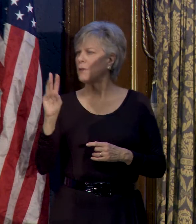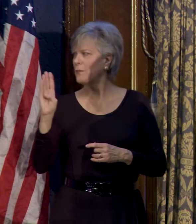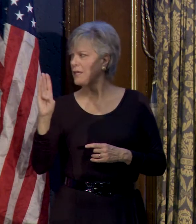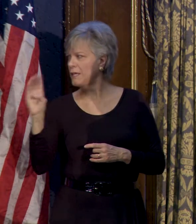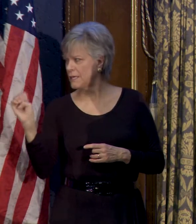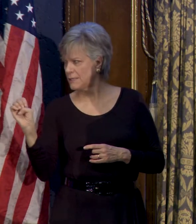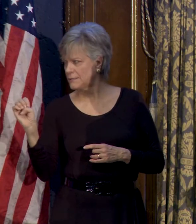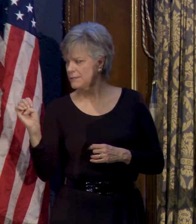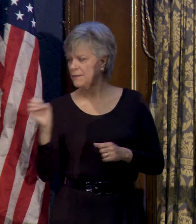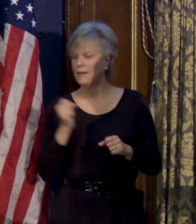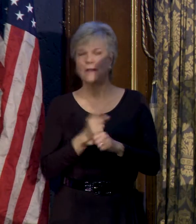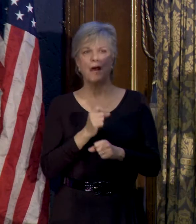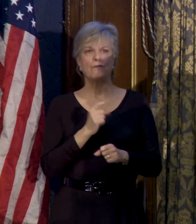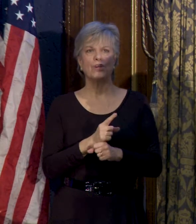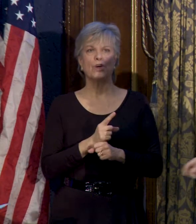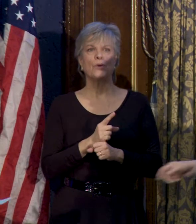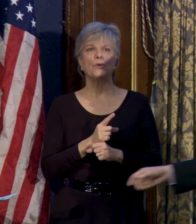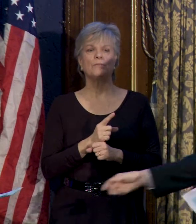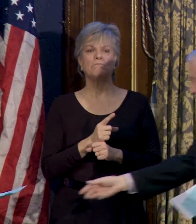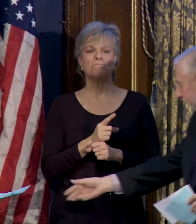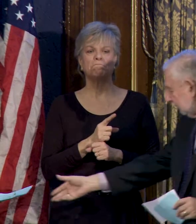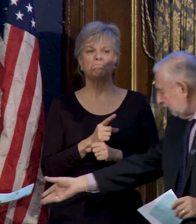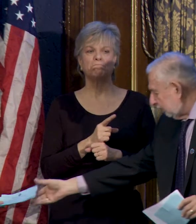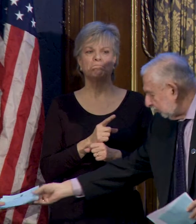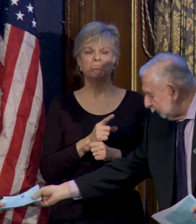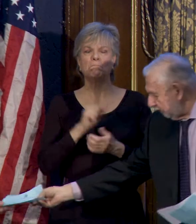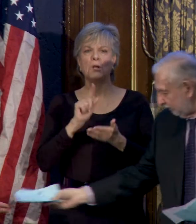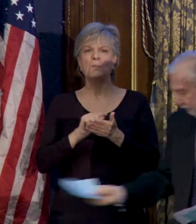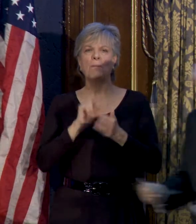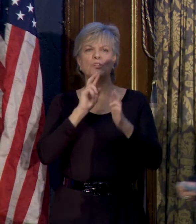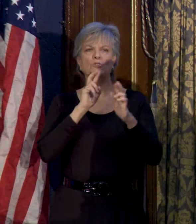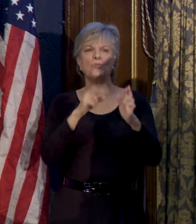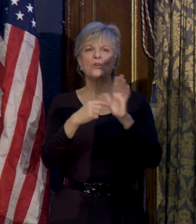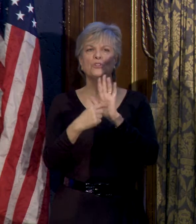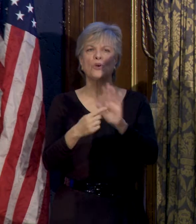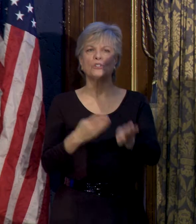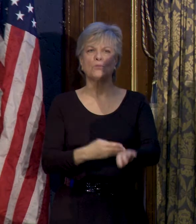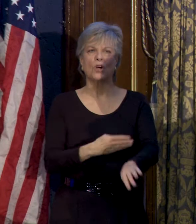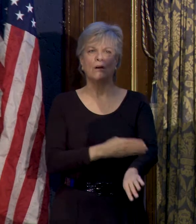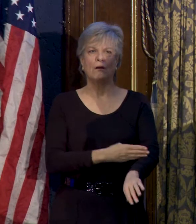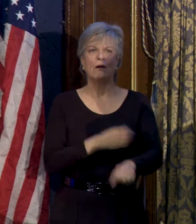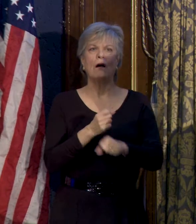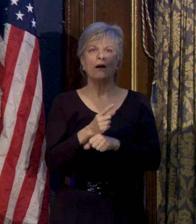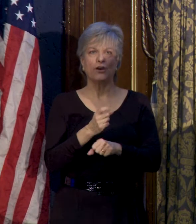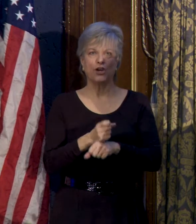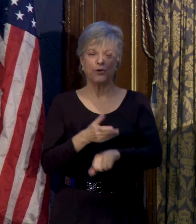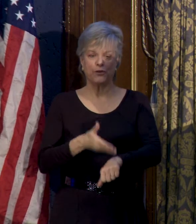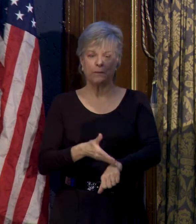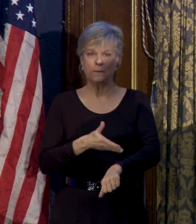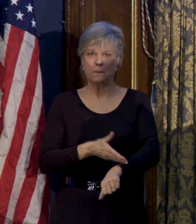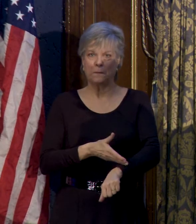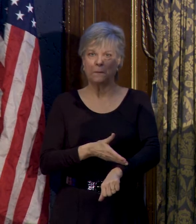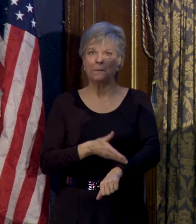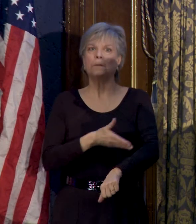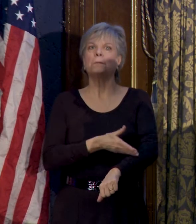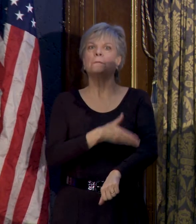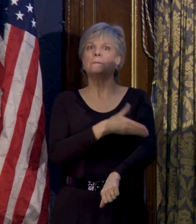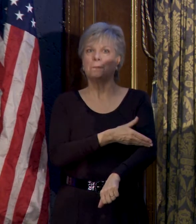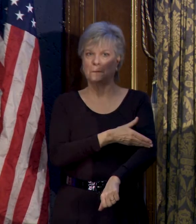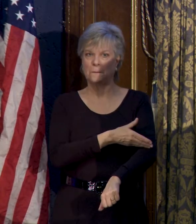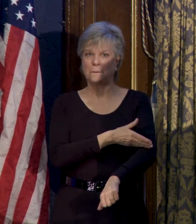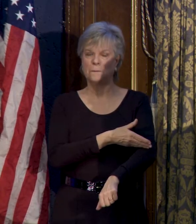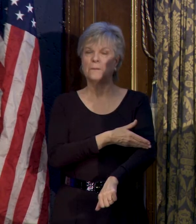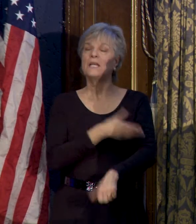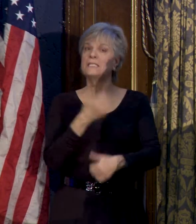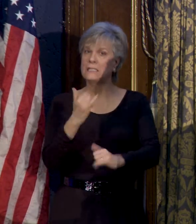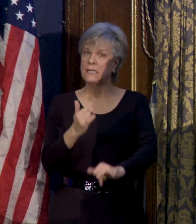And every year, we publish a report that shows our progress. And every year, we've done better than the last. We still